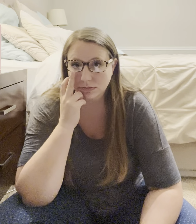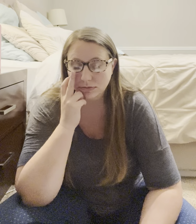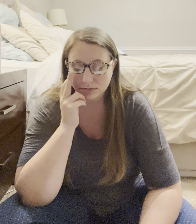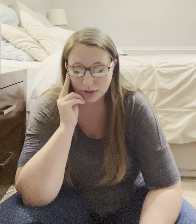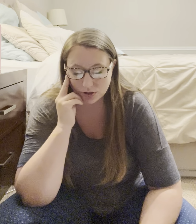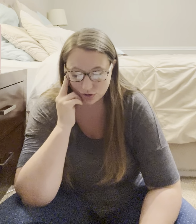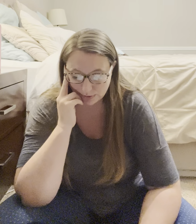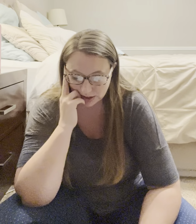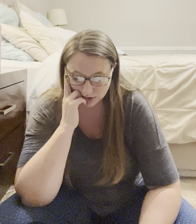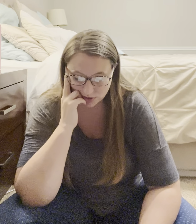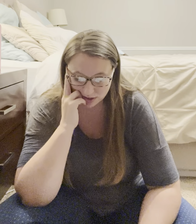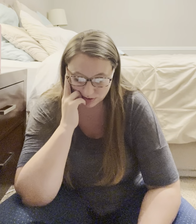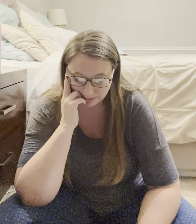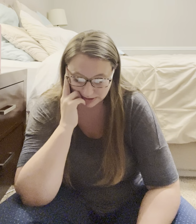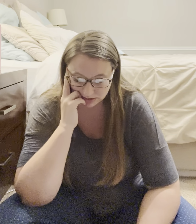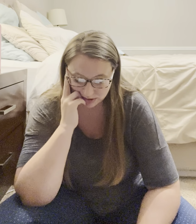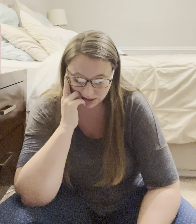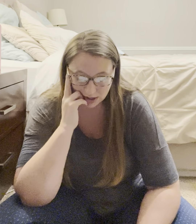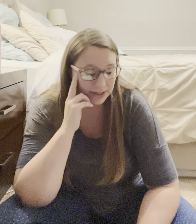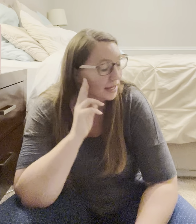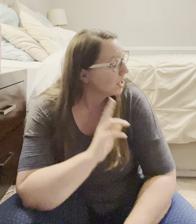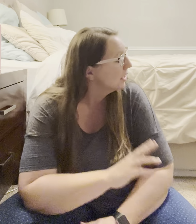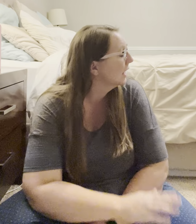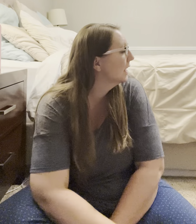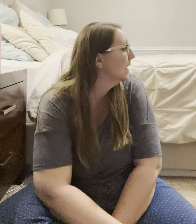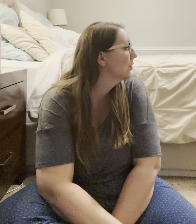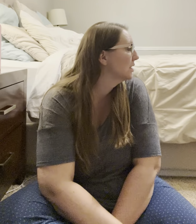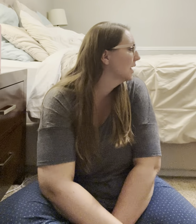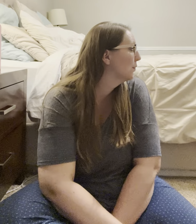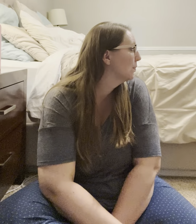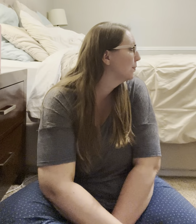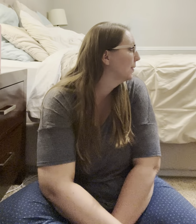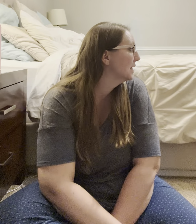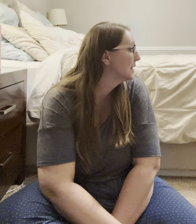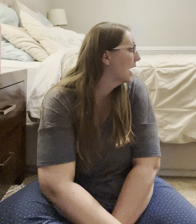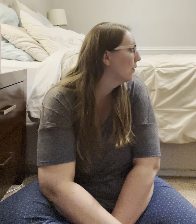I told you my kids would interrupt. Okay. Kennedy. Go to the other room, please. Now.